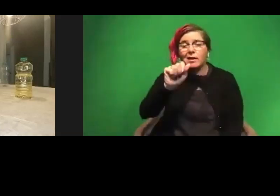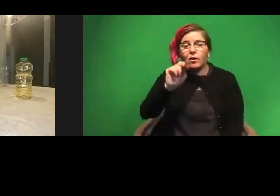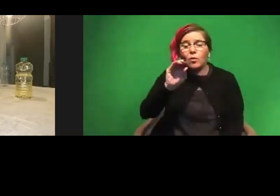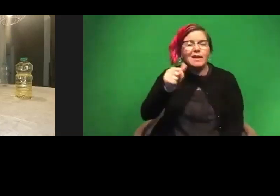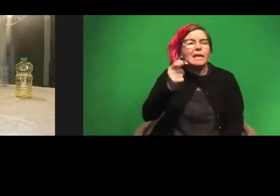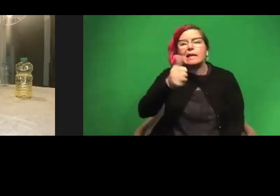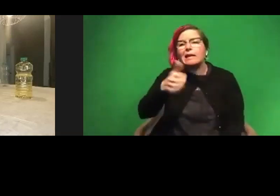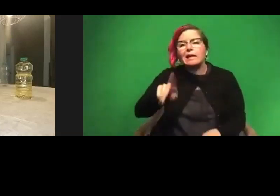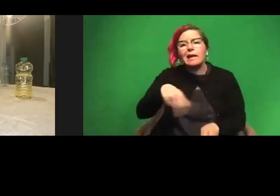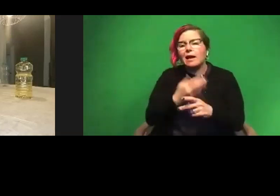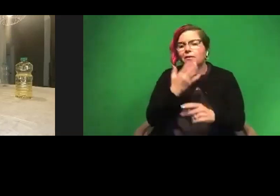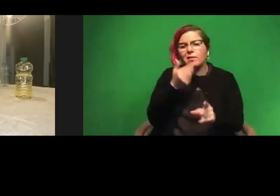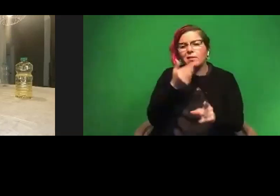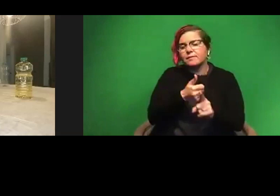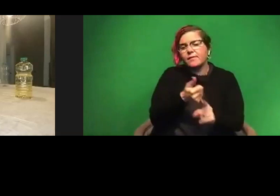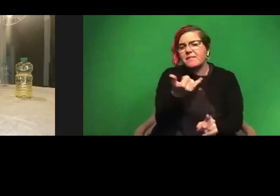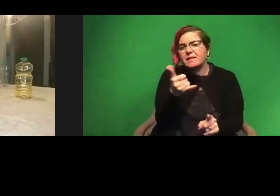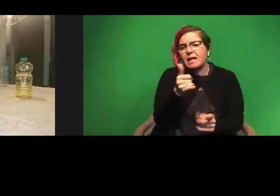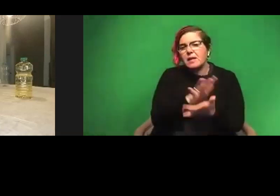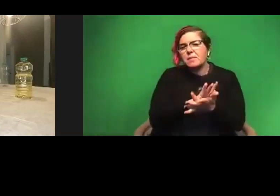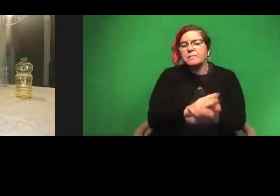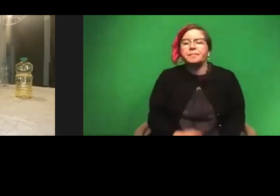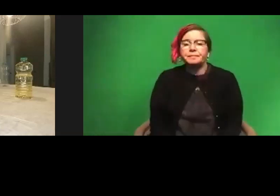that's a different color at home.